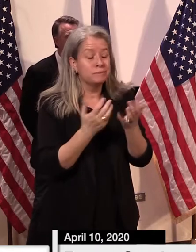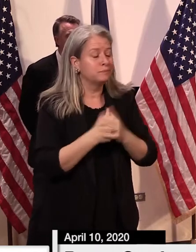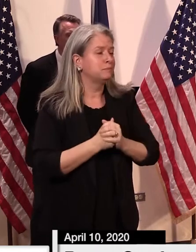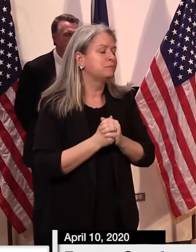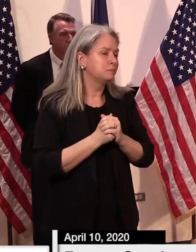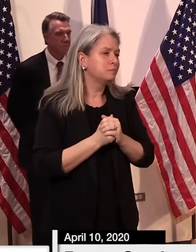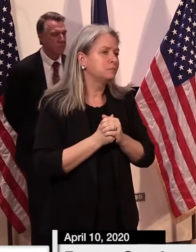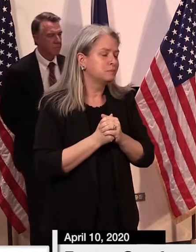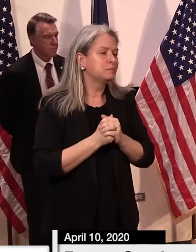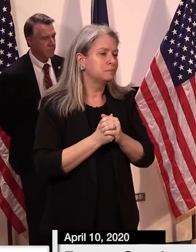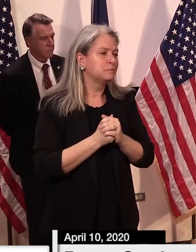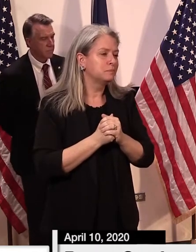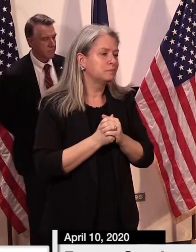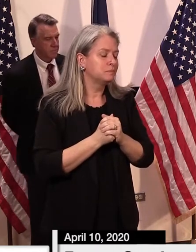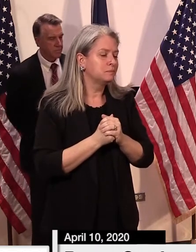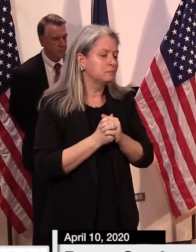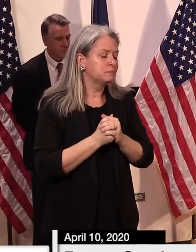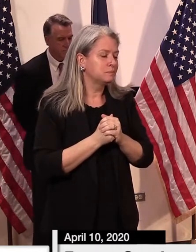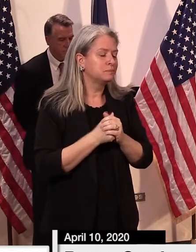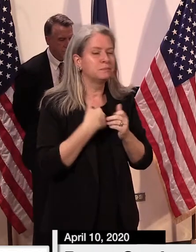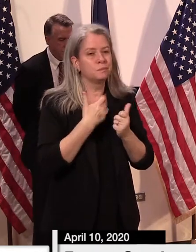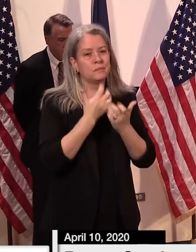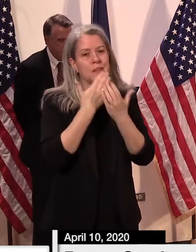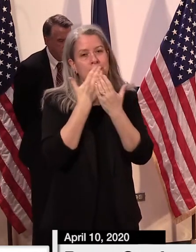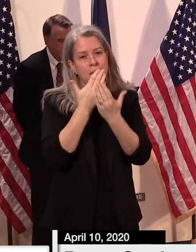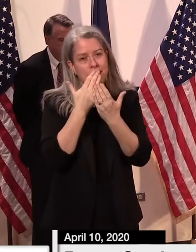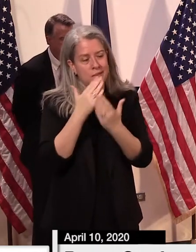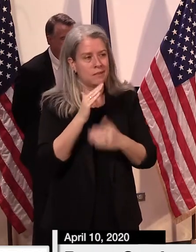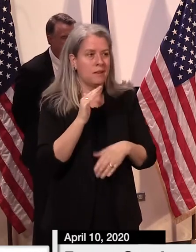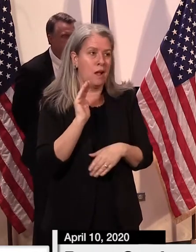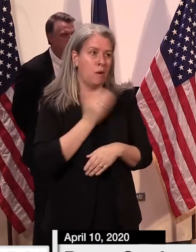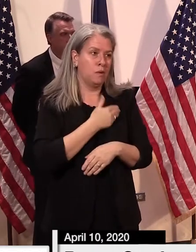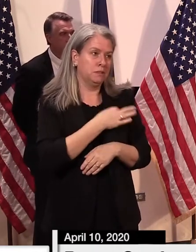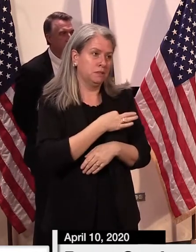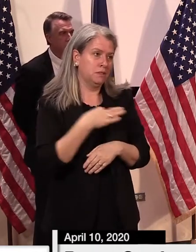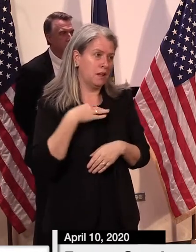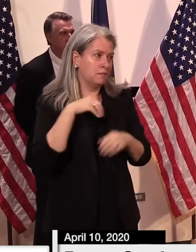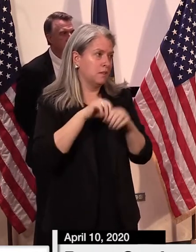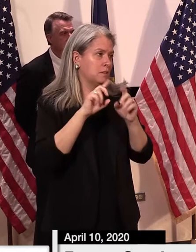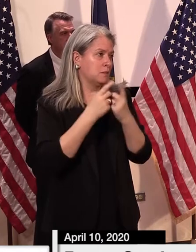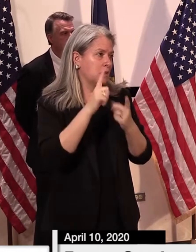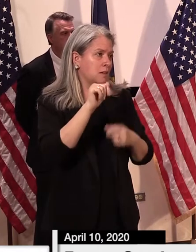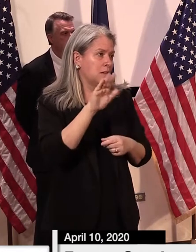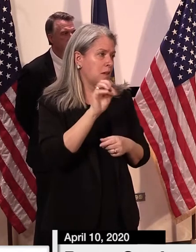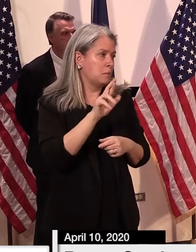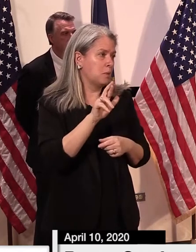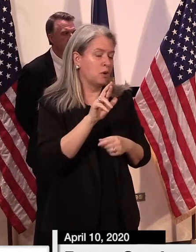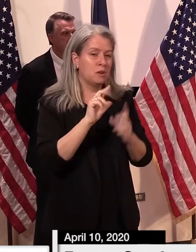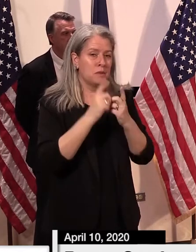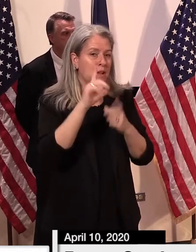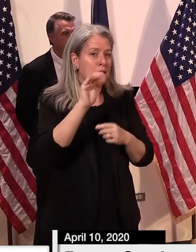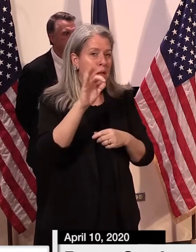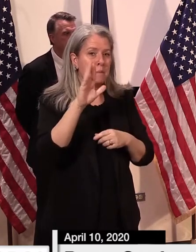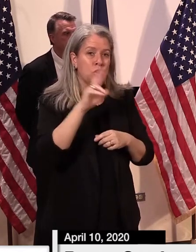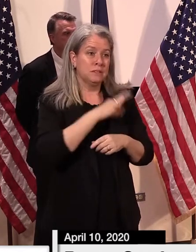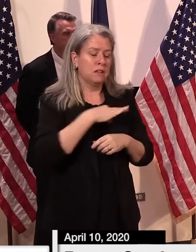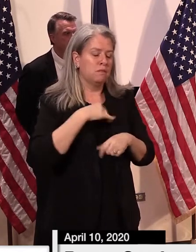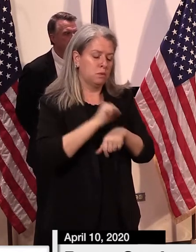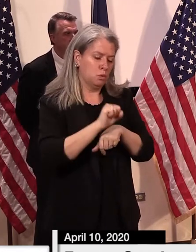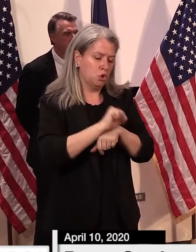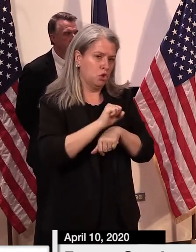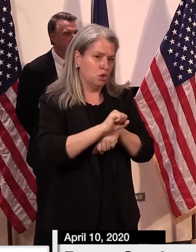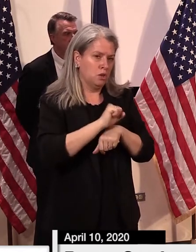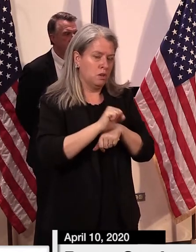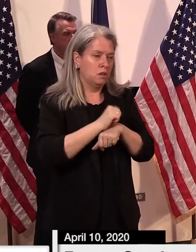of our Department of Labor staff who are constantly showing their support during this